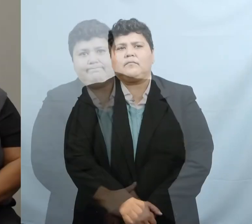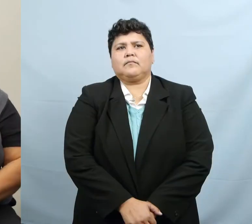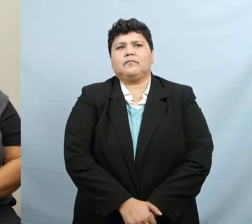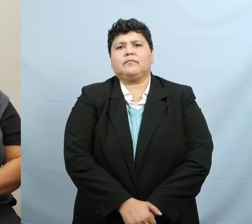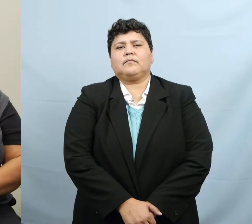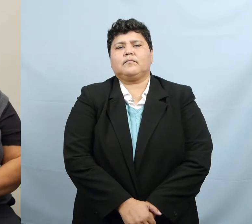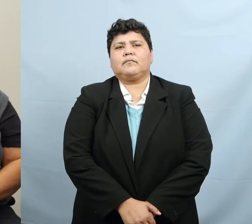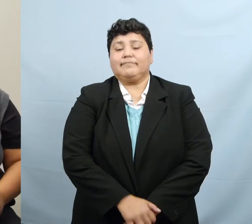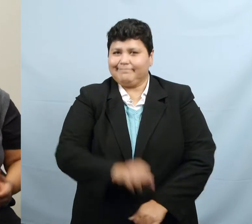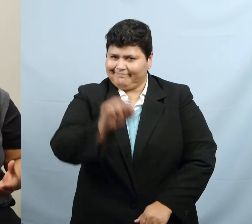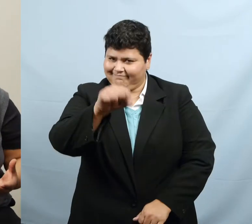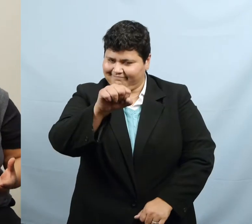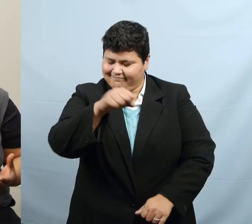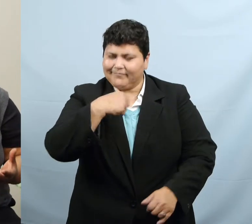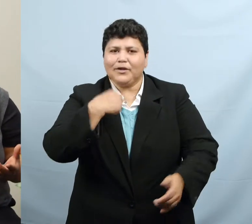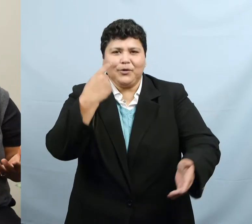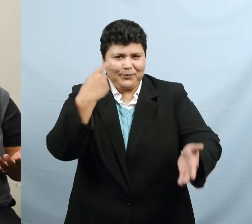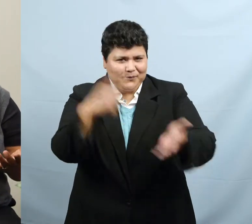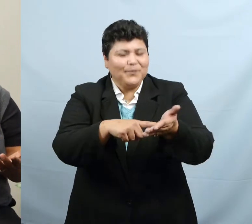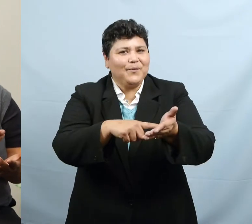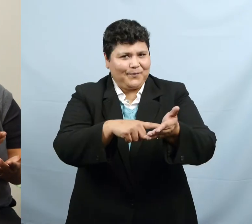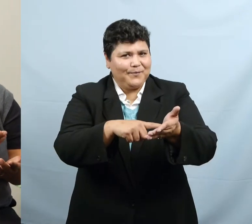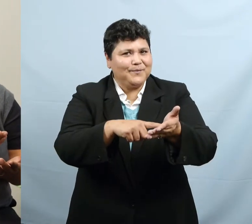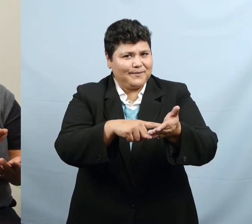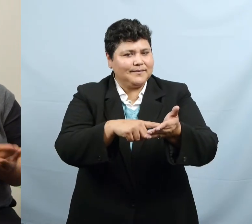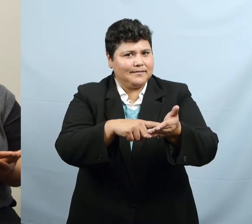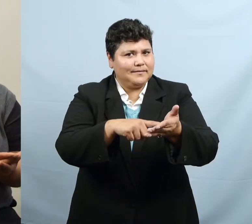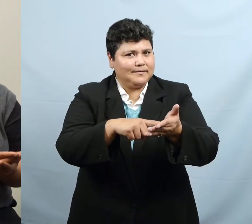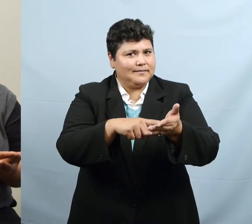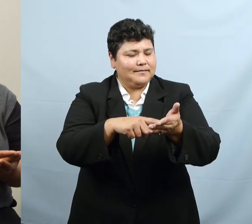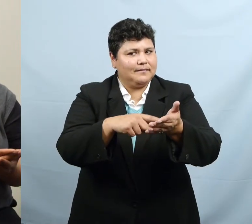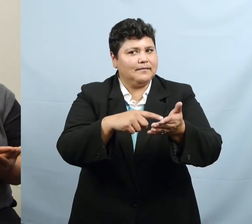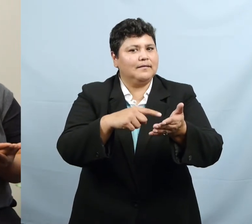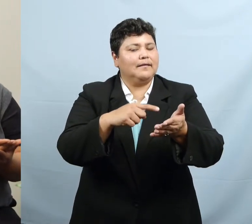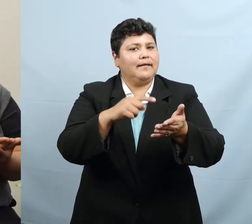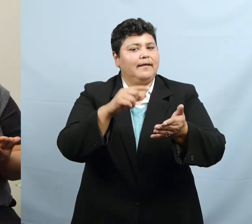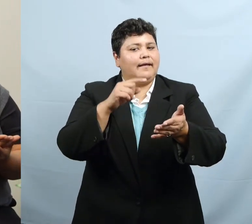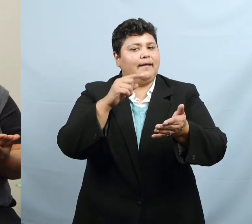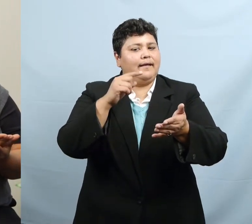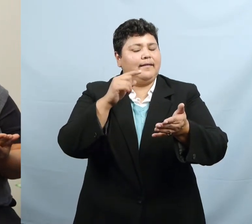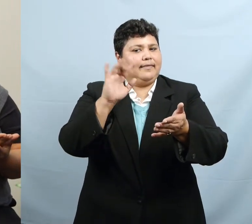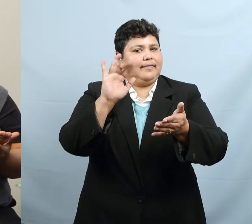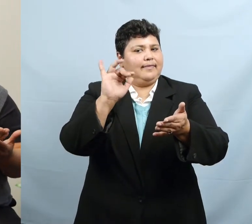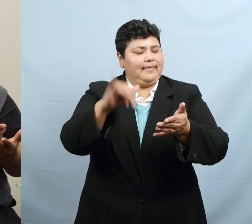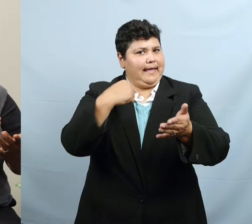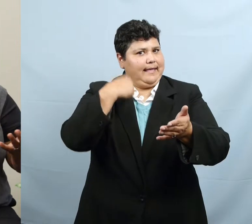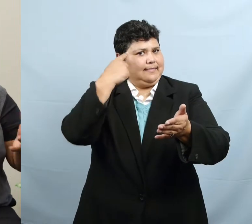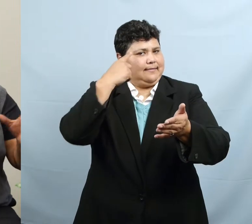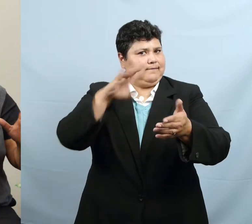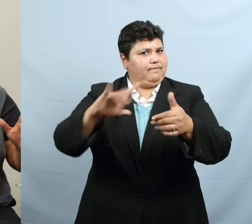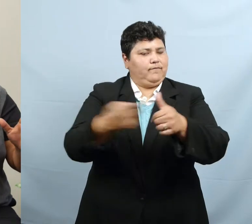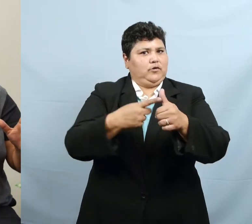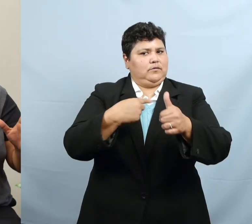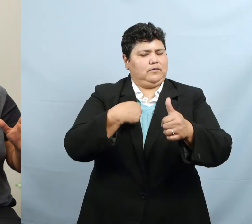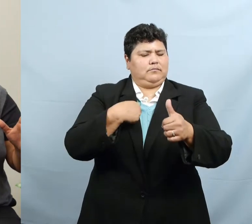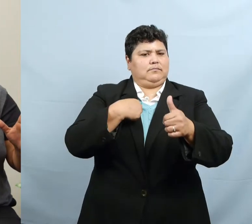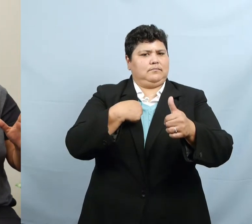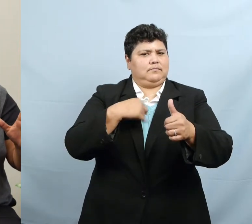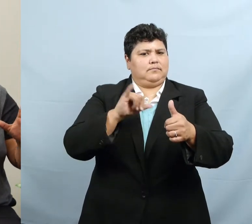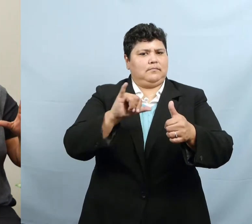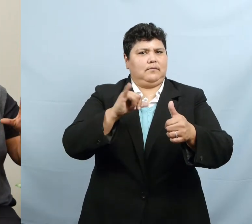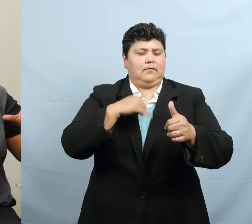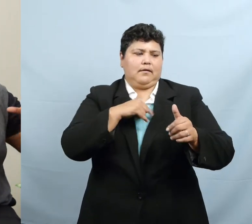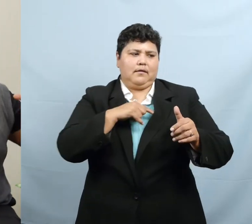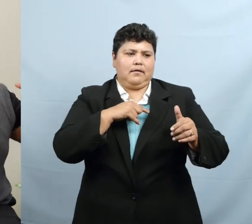Yes, actually I did notice and I think that that was one of the first clues that I noticed that